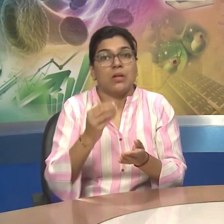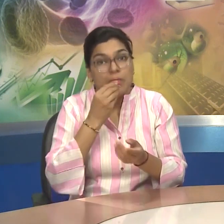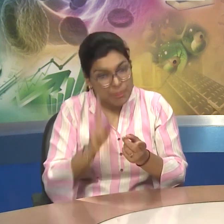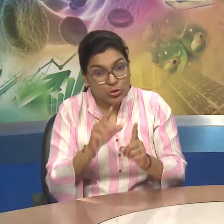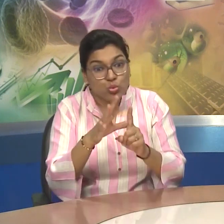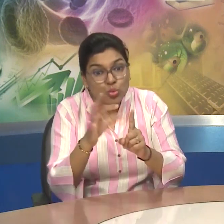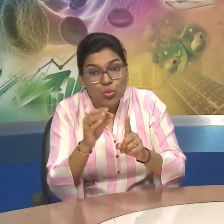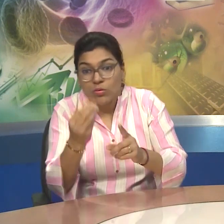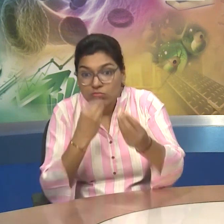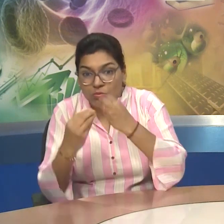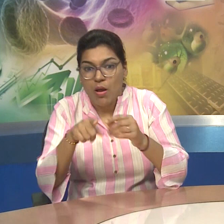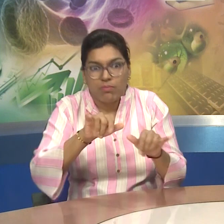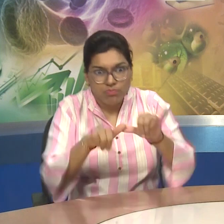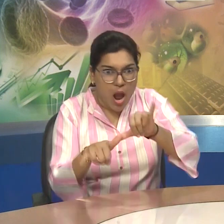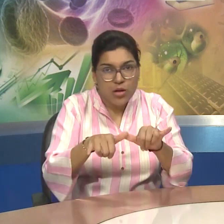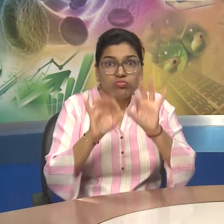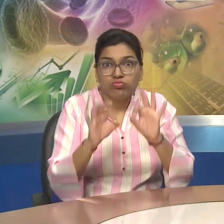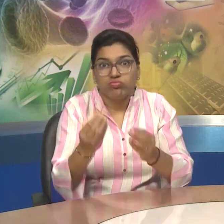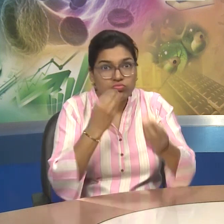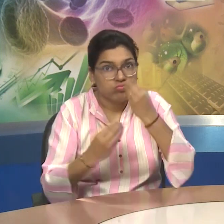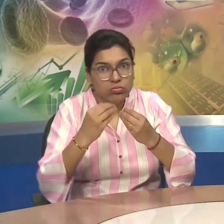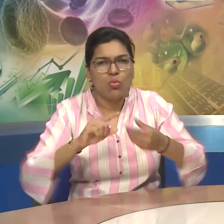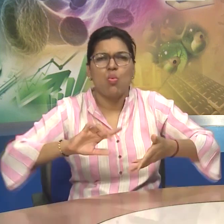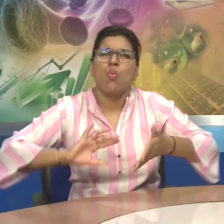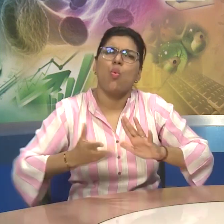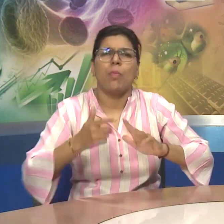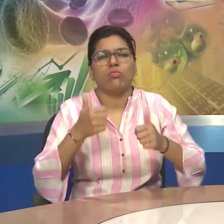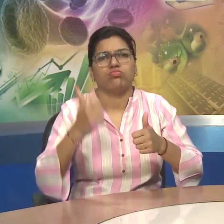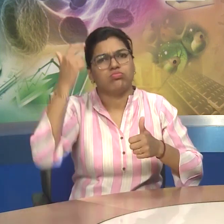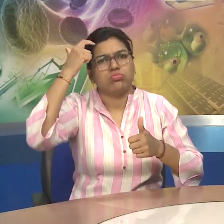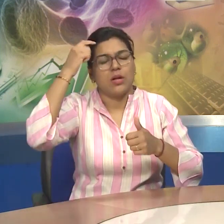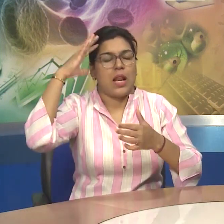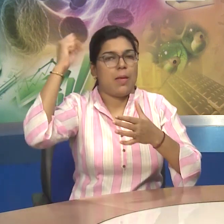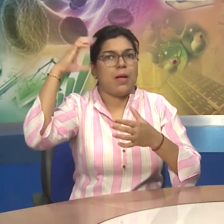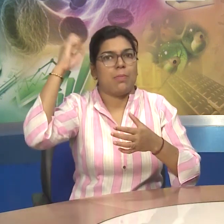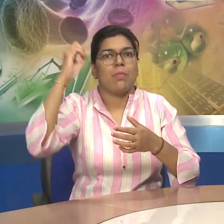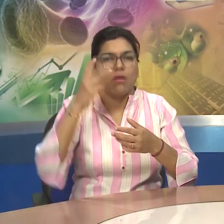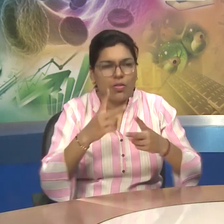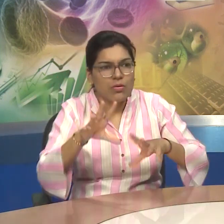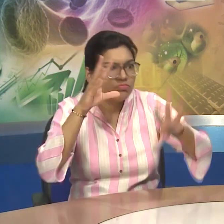So Make Sure You Sit In A